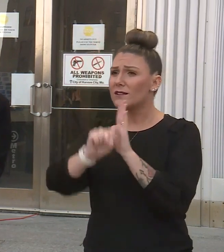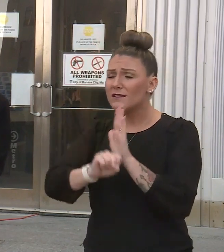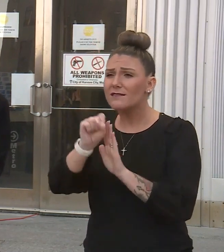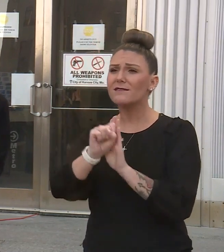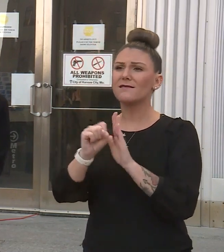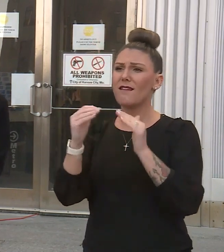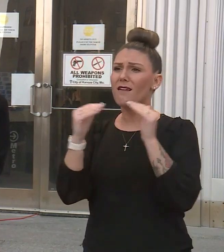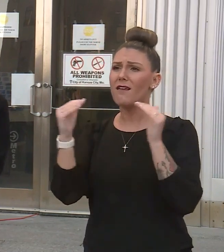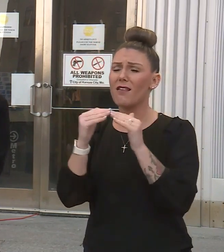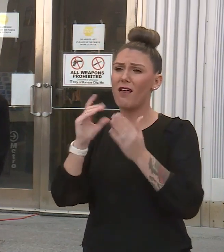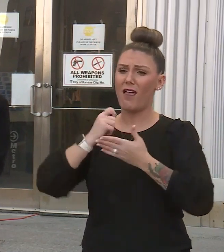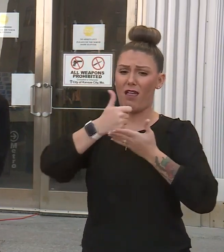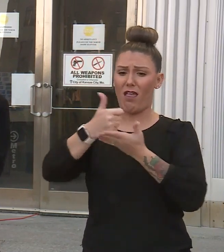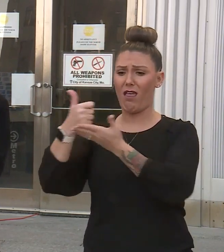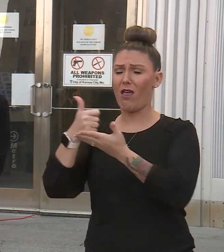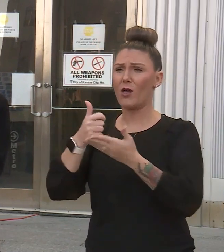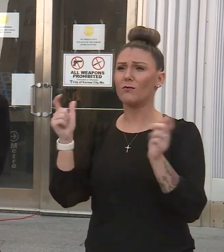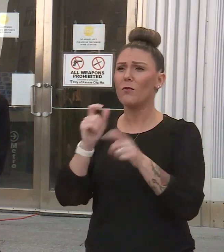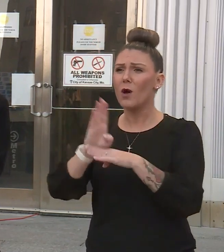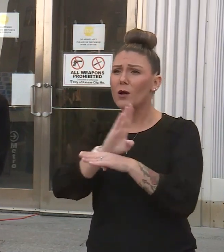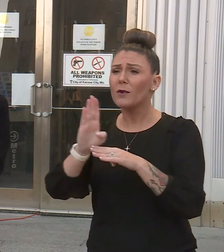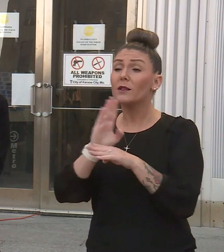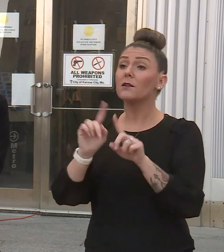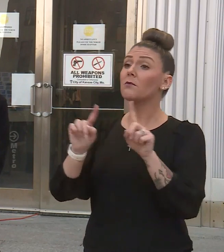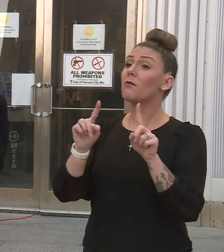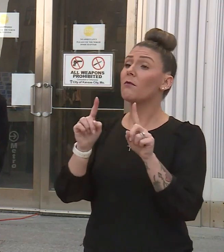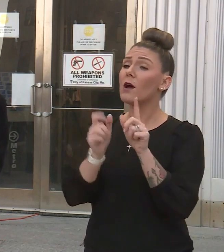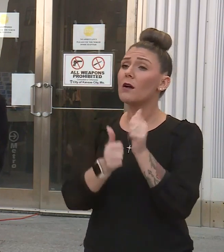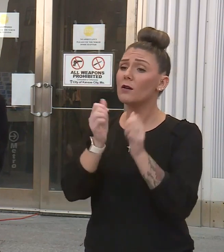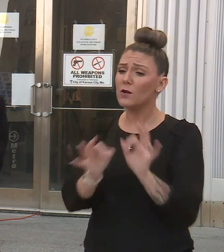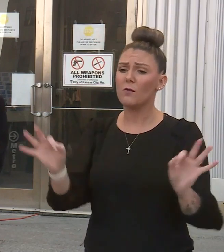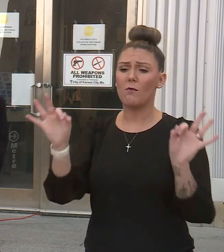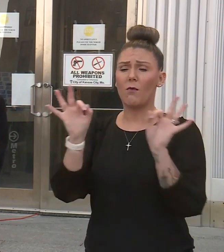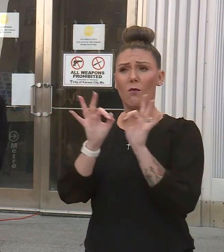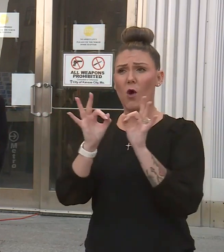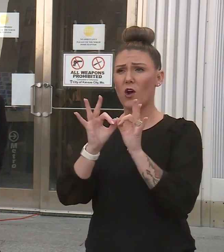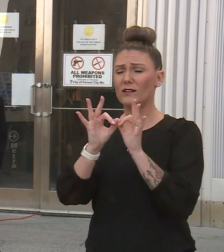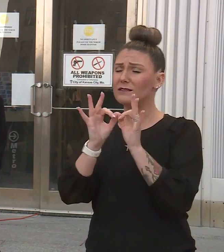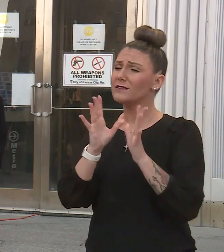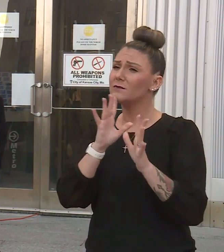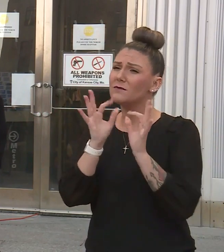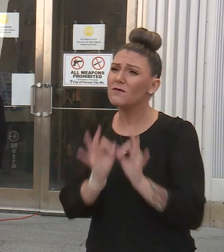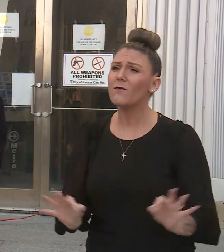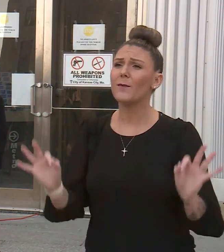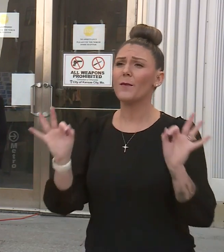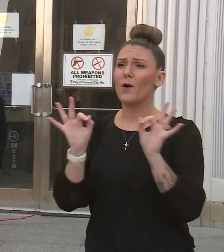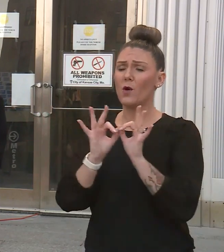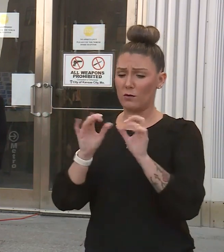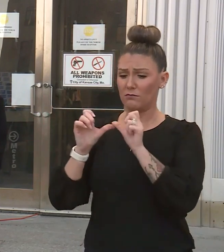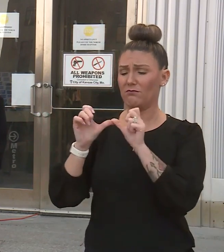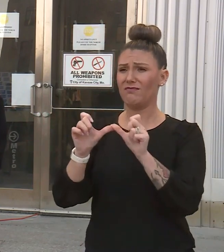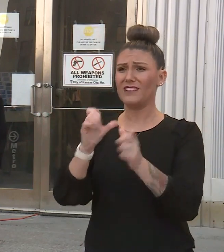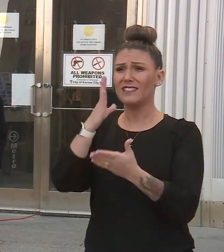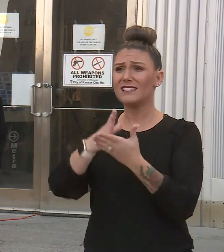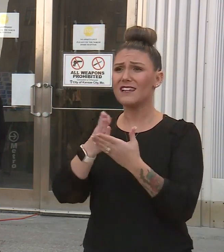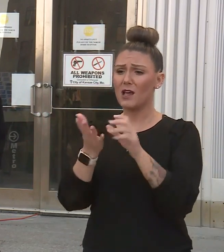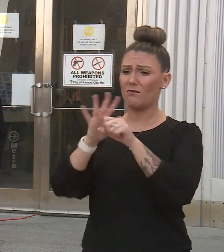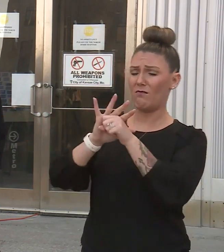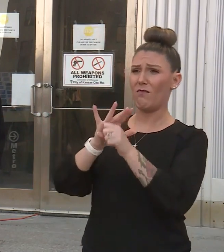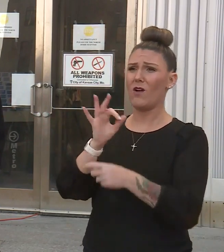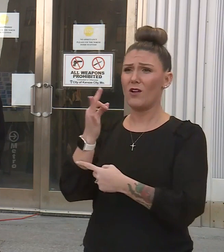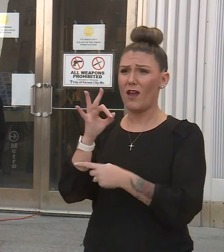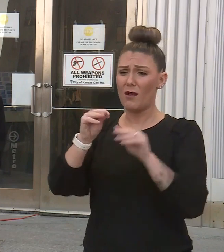to help us help our businesses. But importantly, it is vital for us to continue to try to stop the spread of COVID